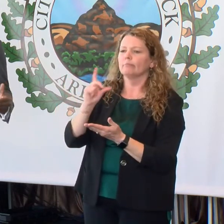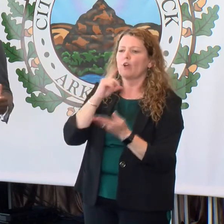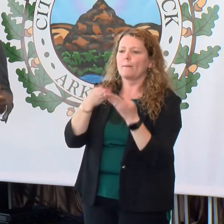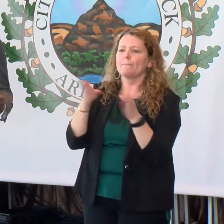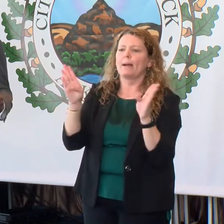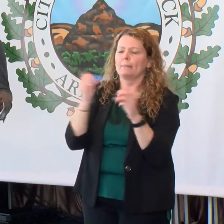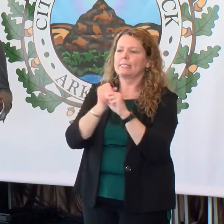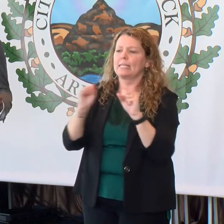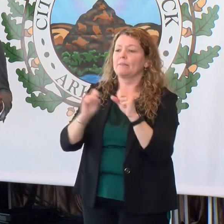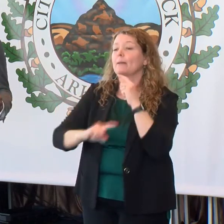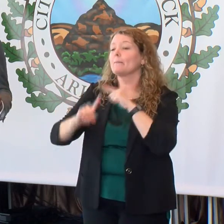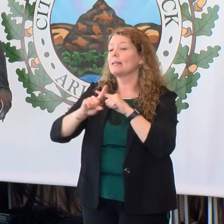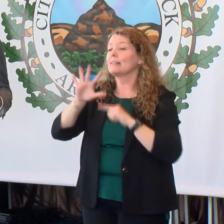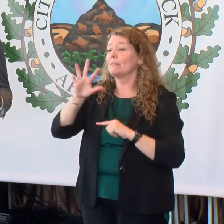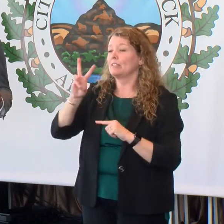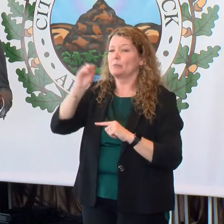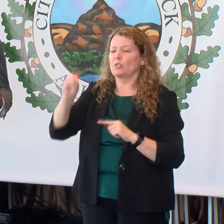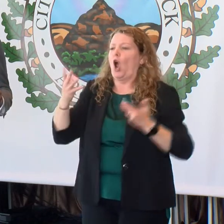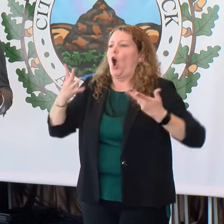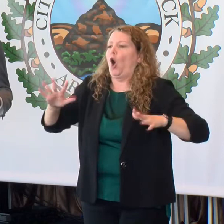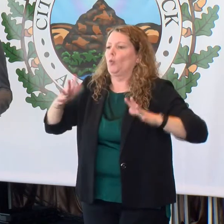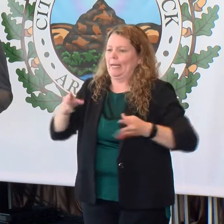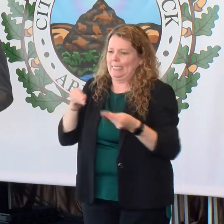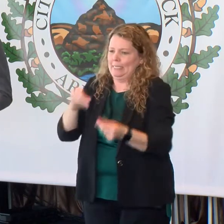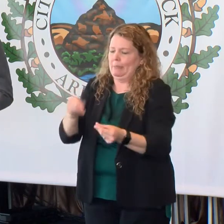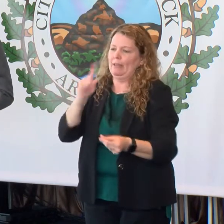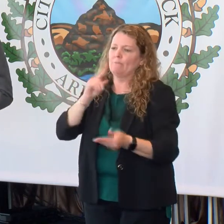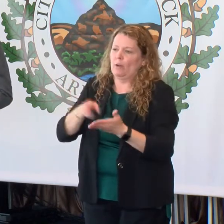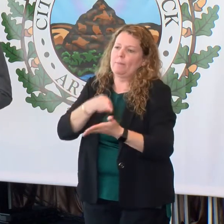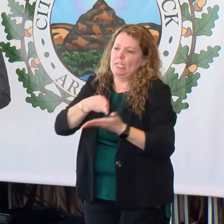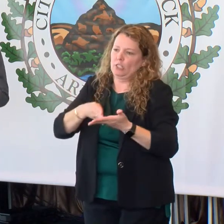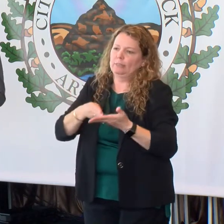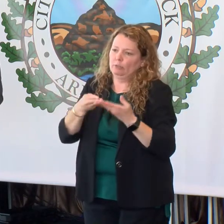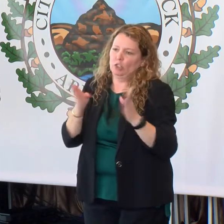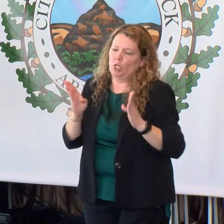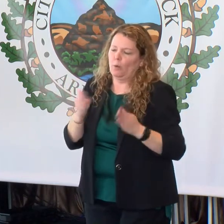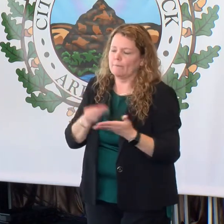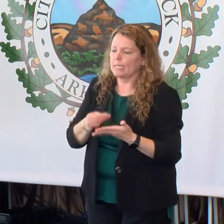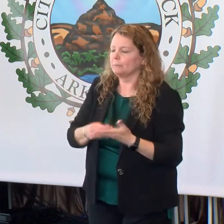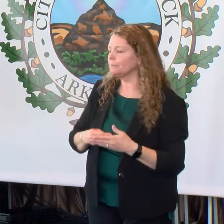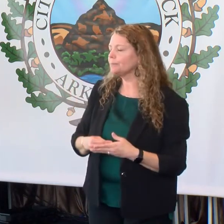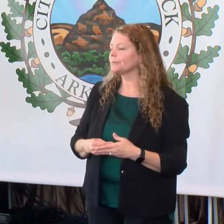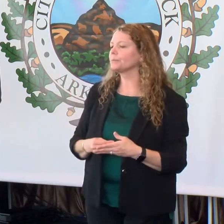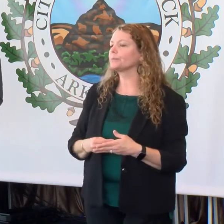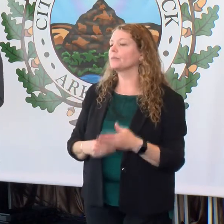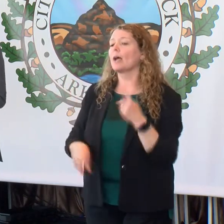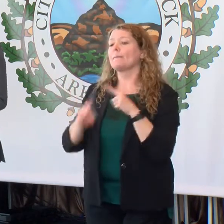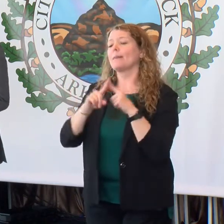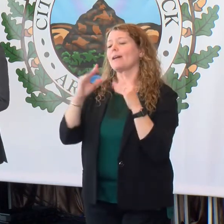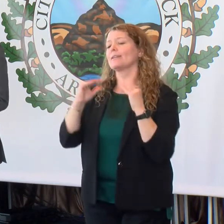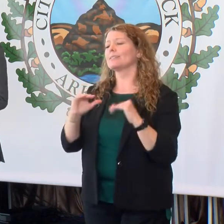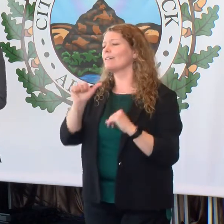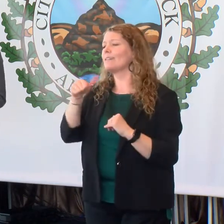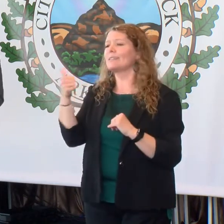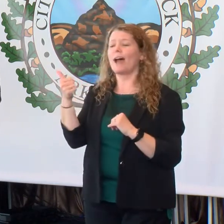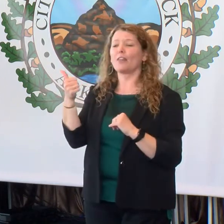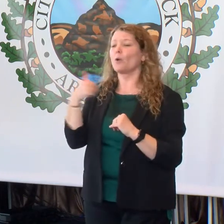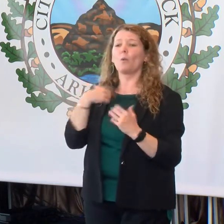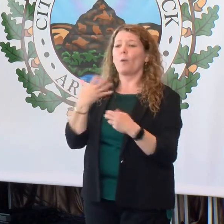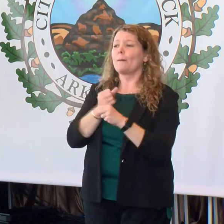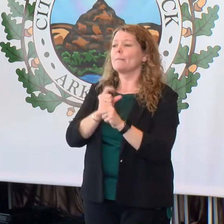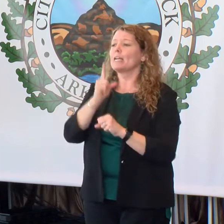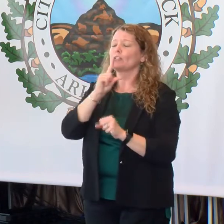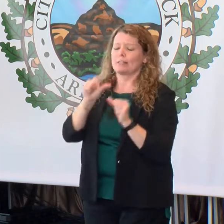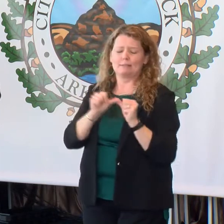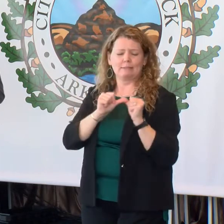56 percent that we spend towards it in our general fund. But another highlight of this organization is we always have to continue to take